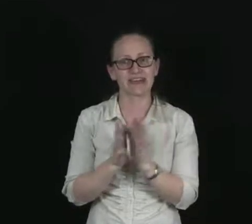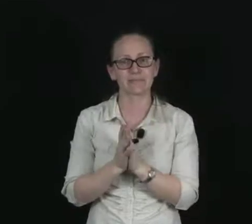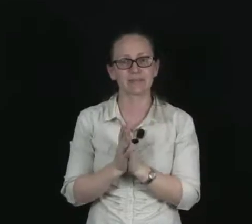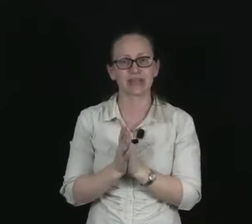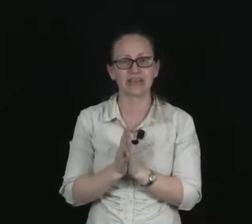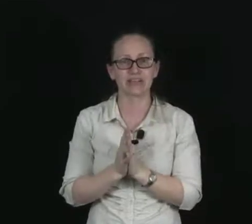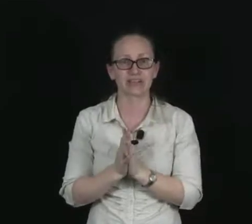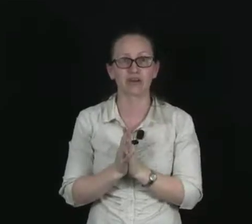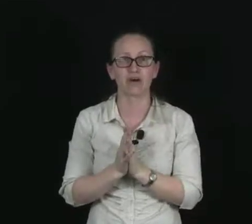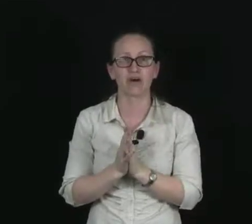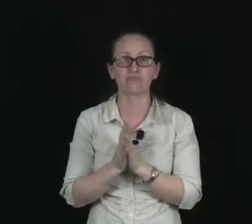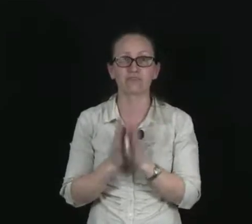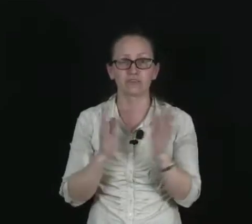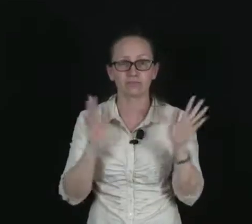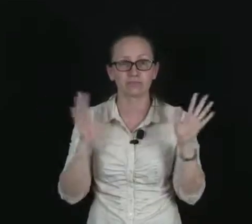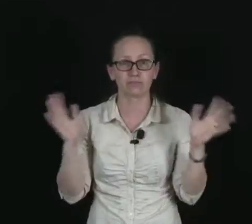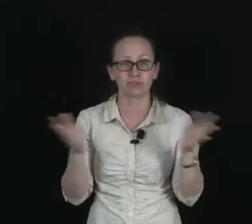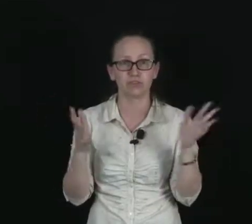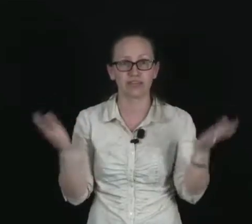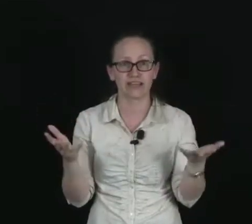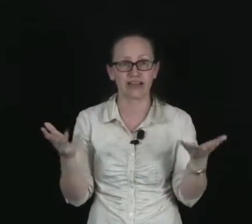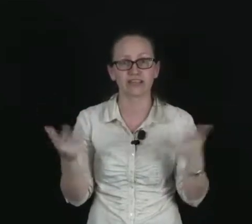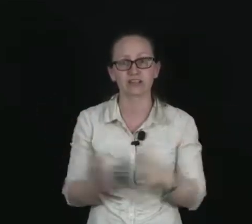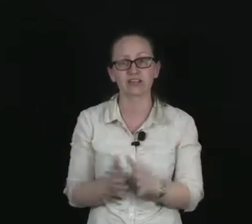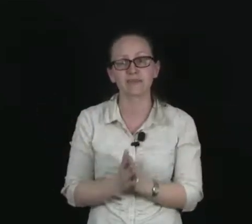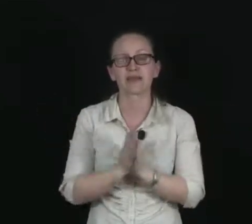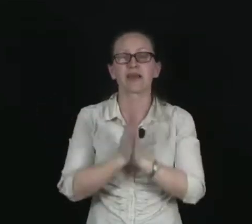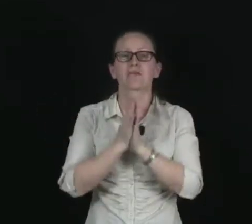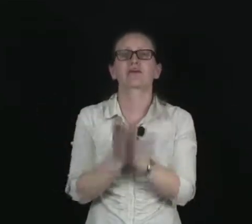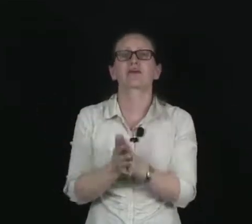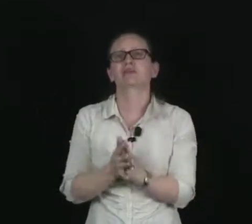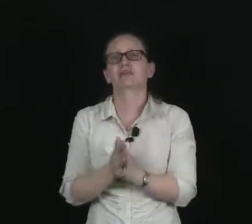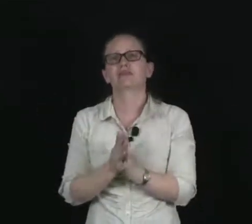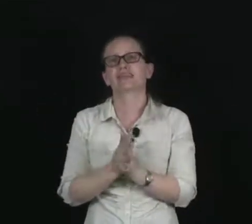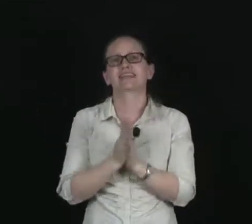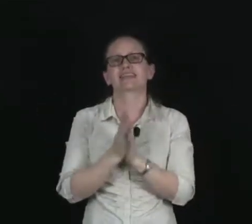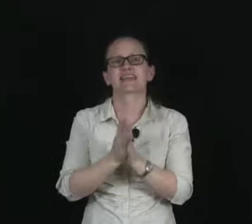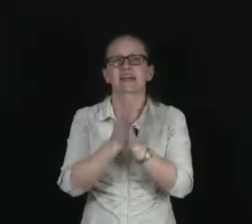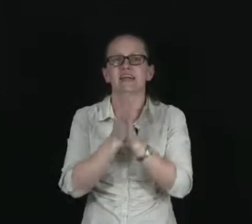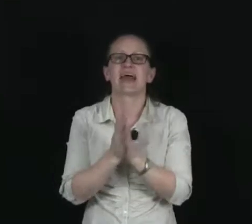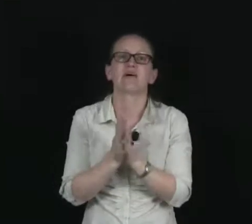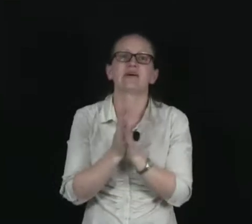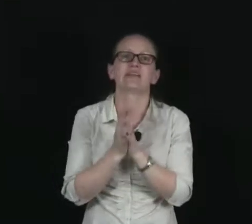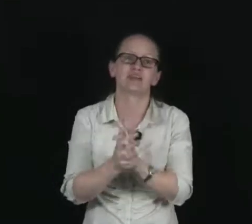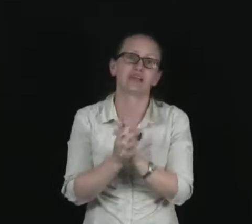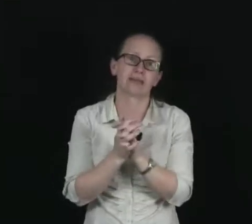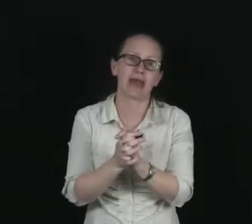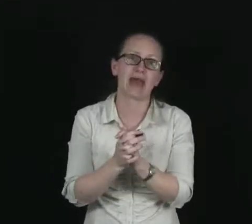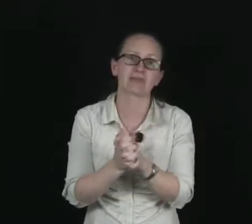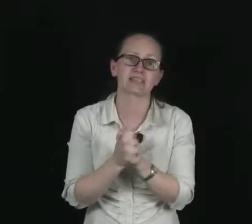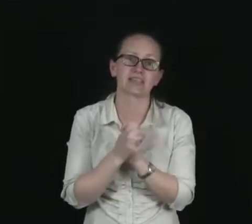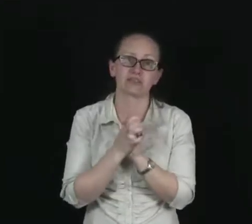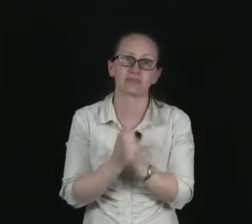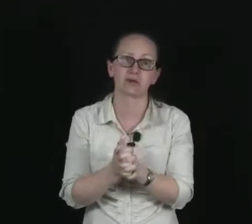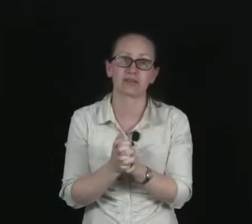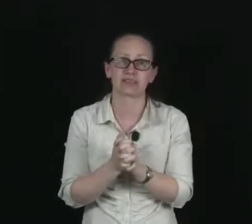application of nuclear isotopes. We're going to be looking at exactly how a nuclear power station works.